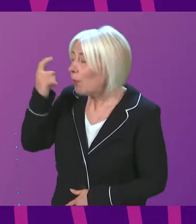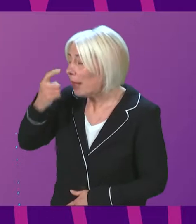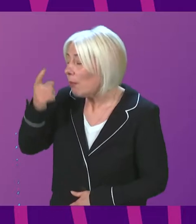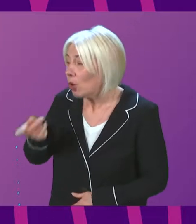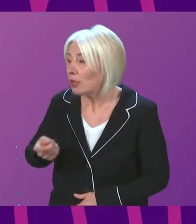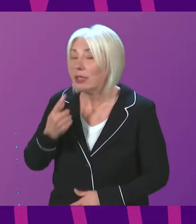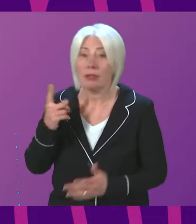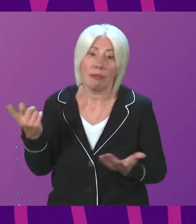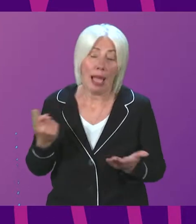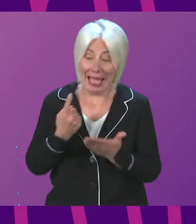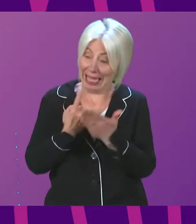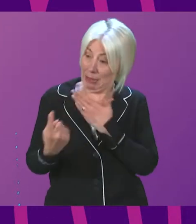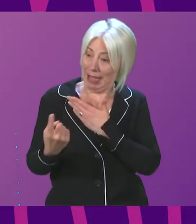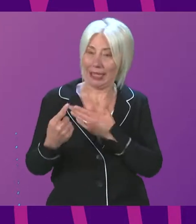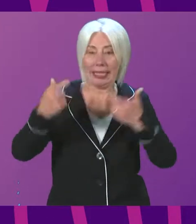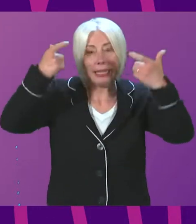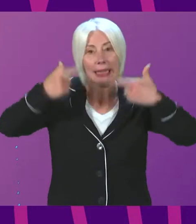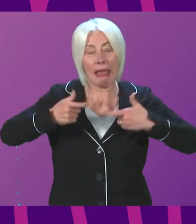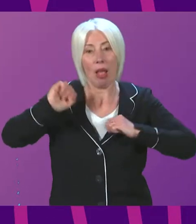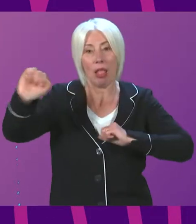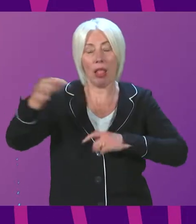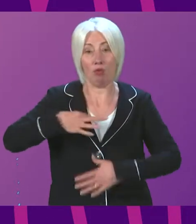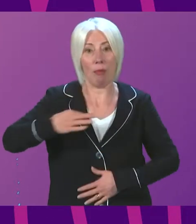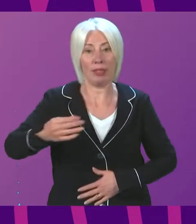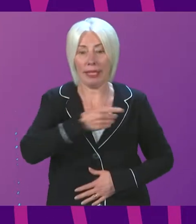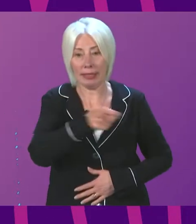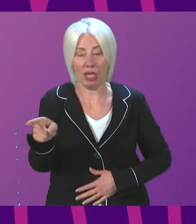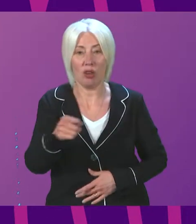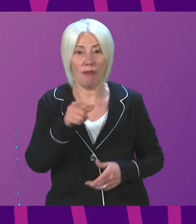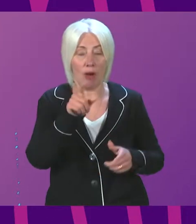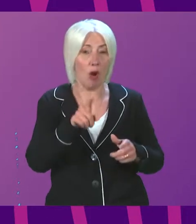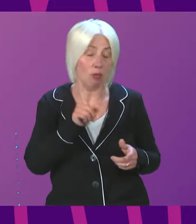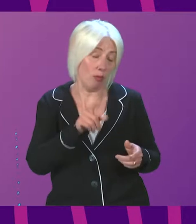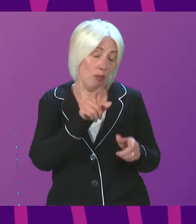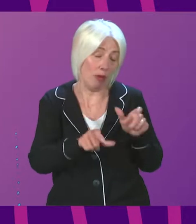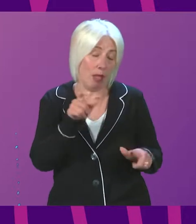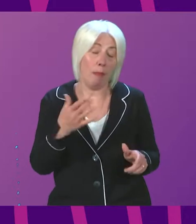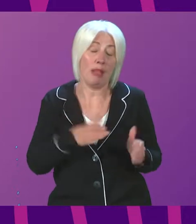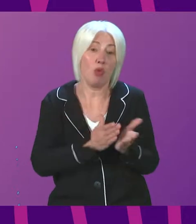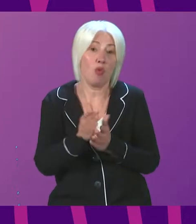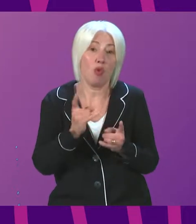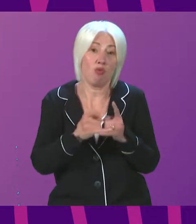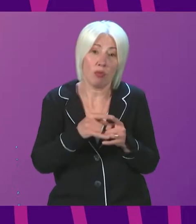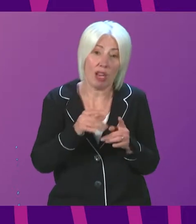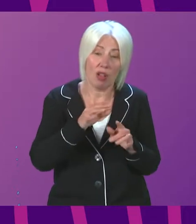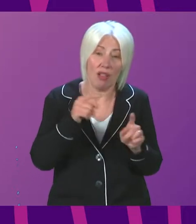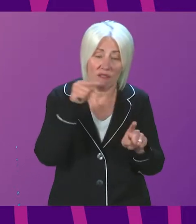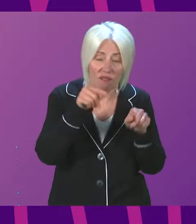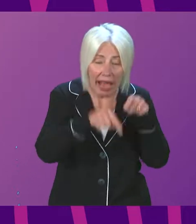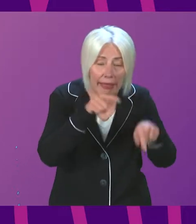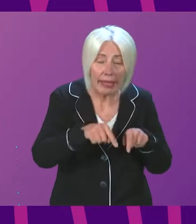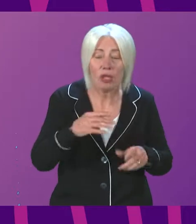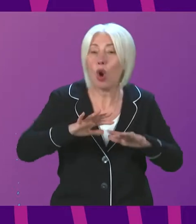around independent legal representation of victims of rape and sexual violence in the criminal justice system